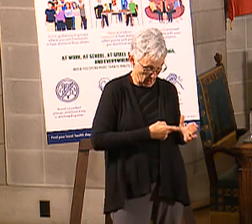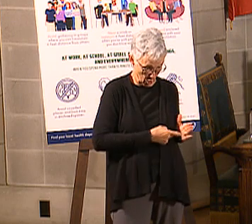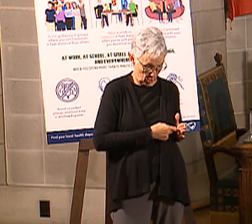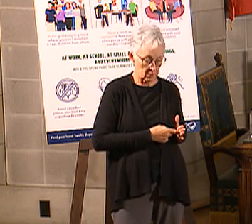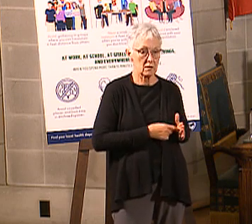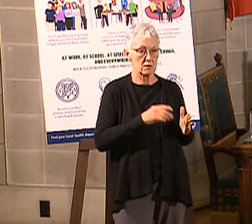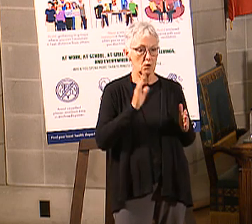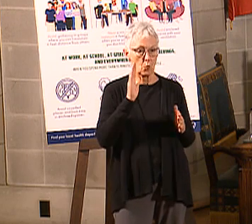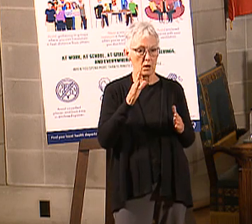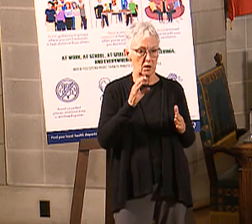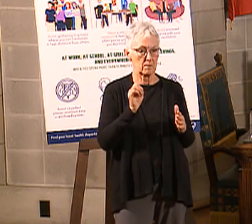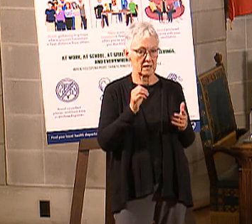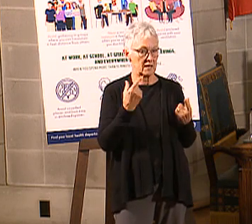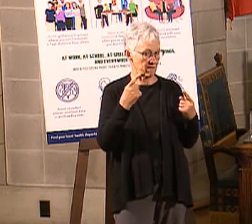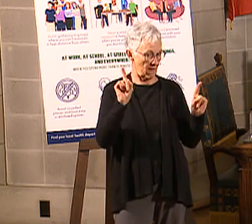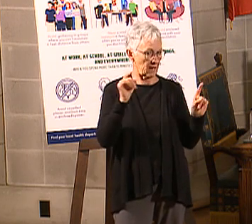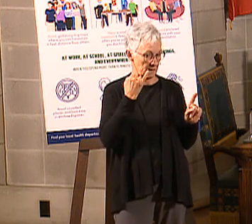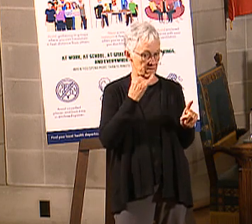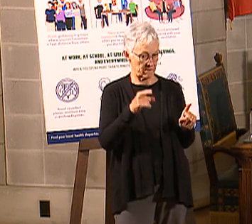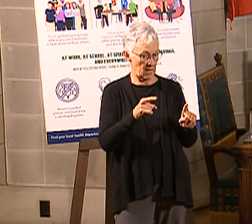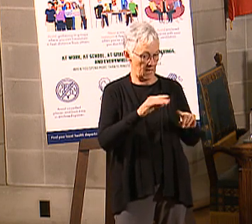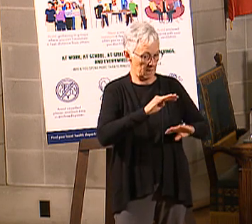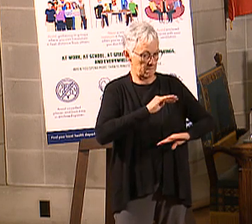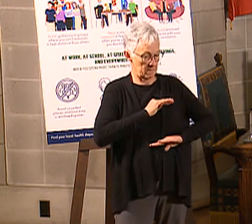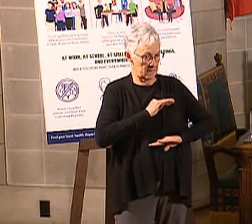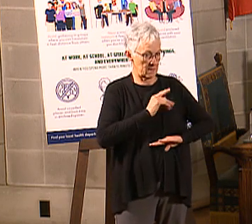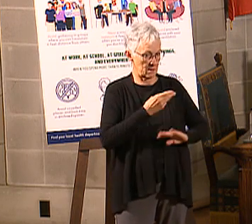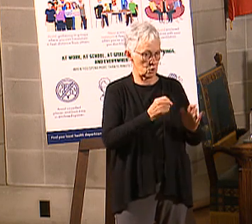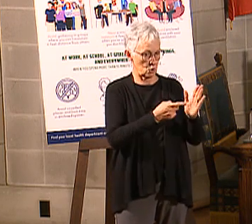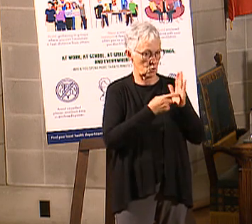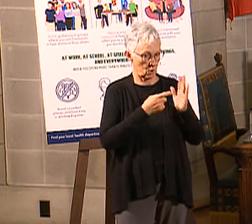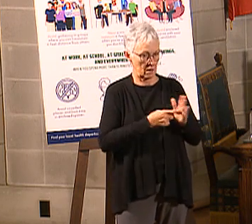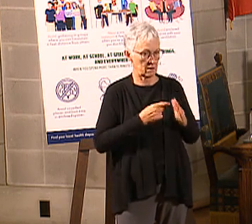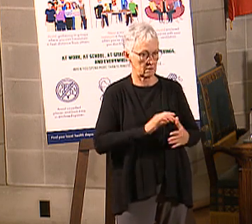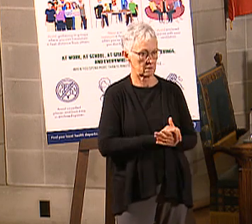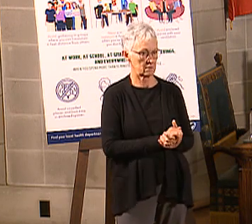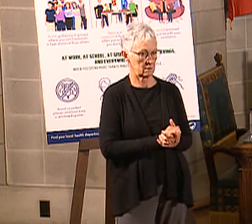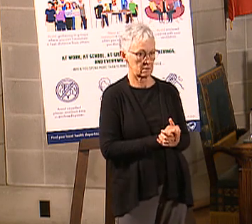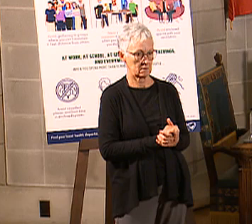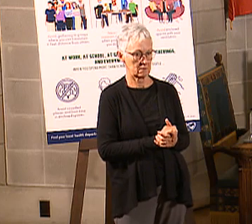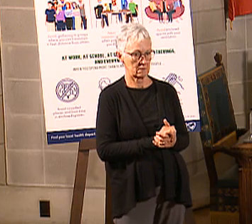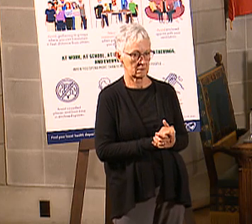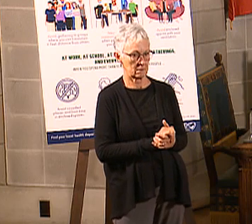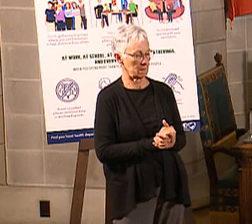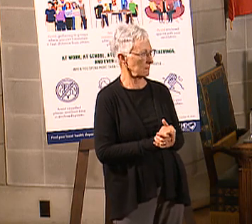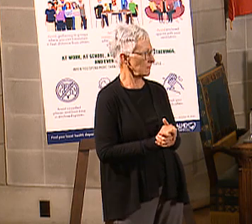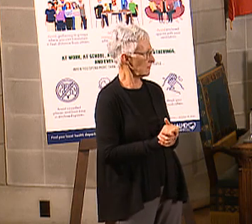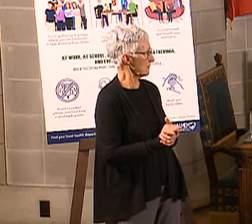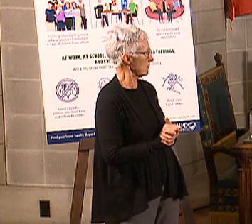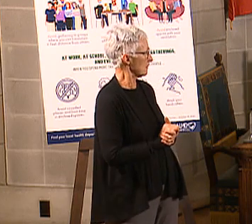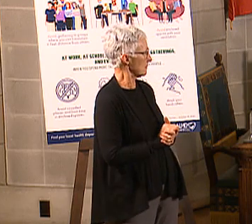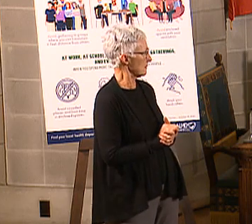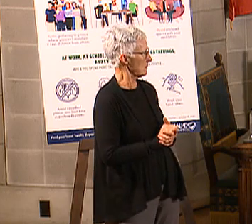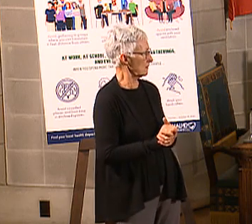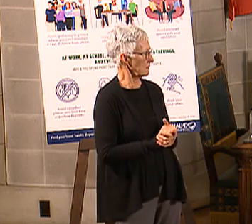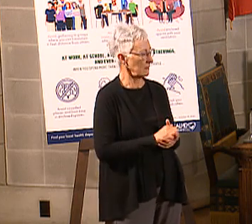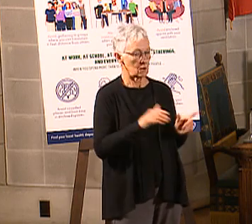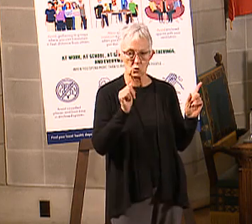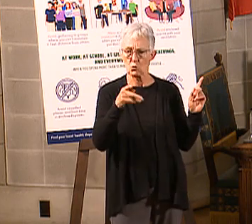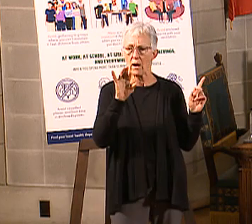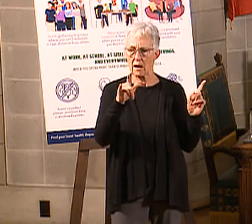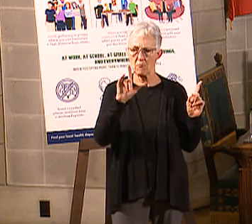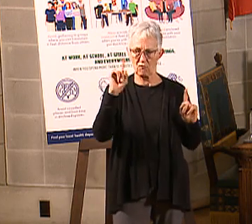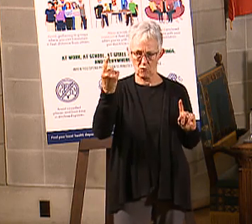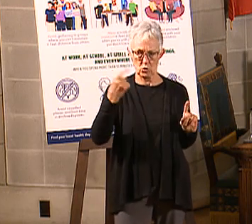next benefit tier if they meet the qualifications in that tier. So help me out there. Say I get, say April 1st, I apply for the dental